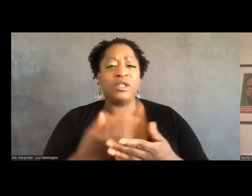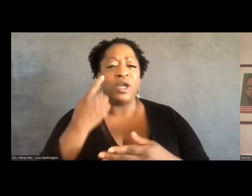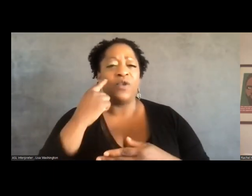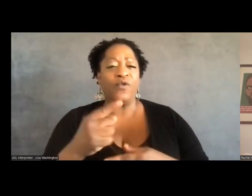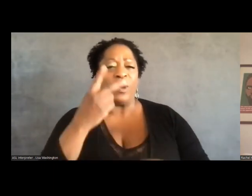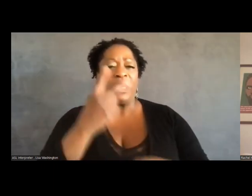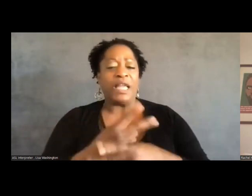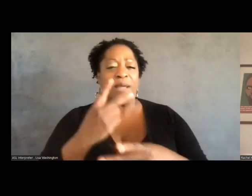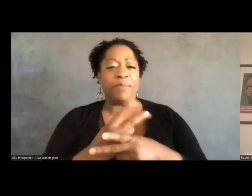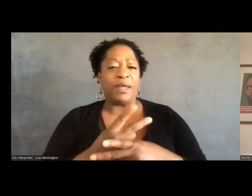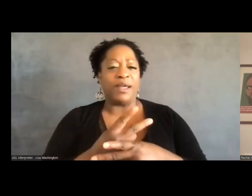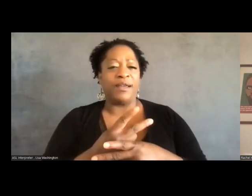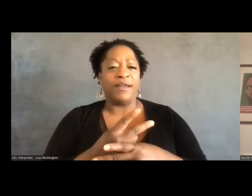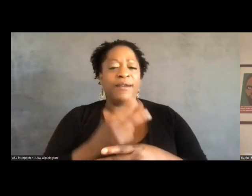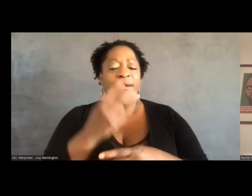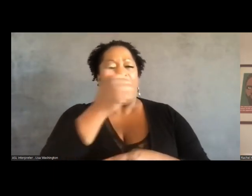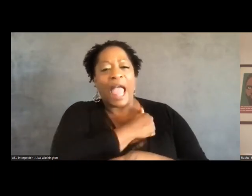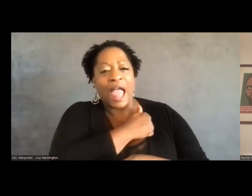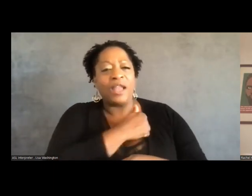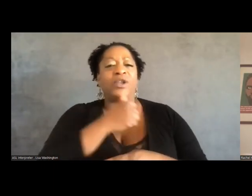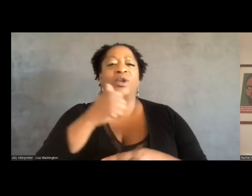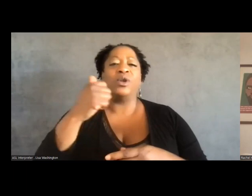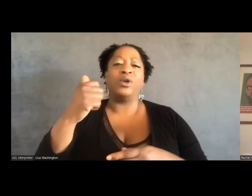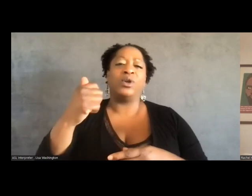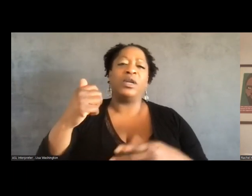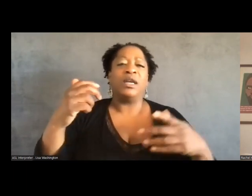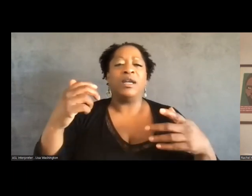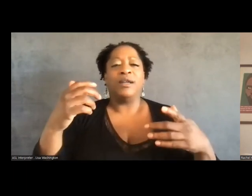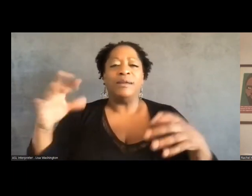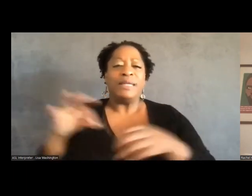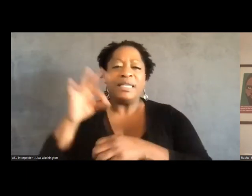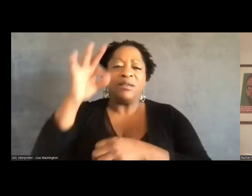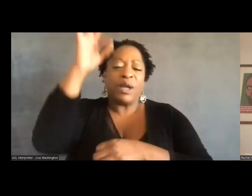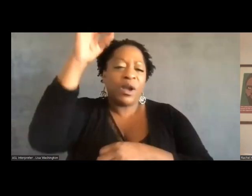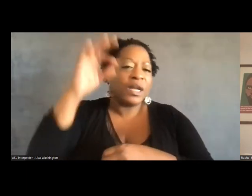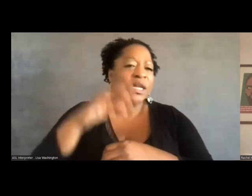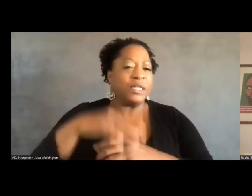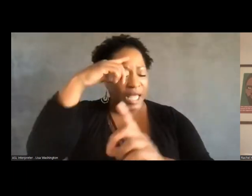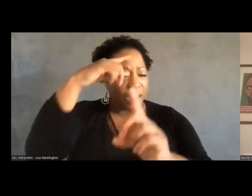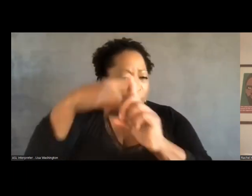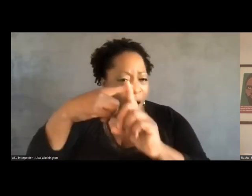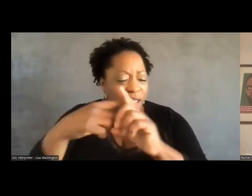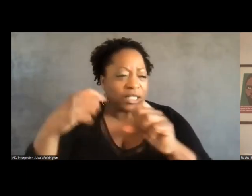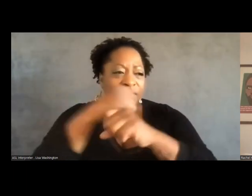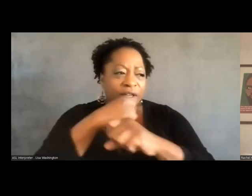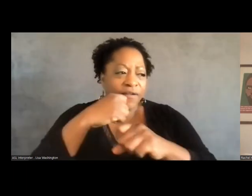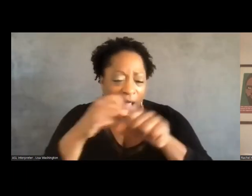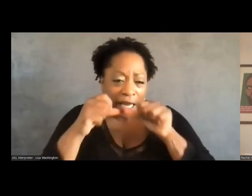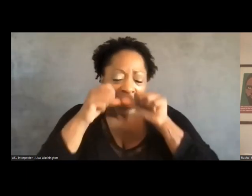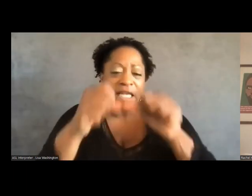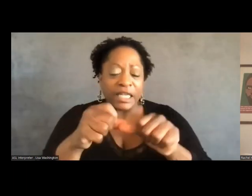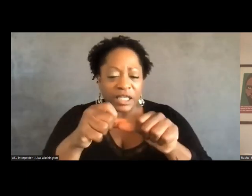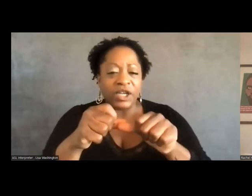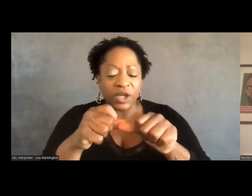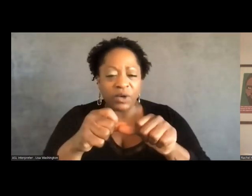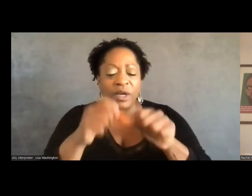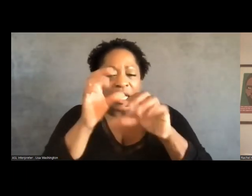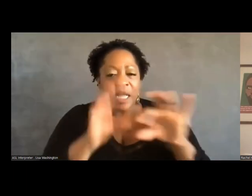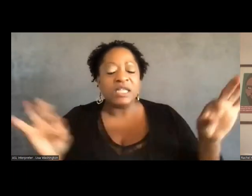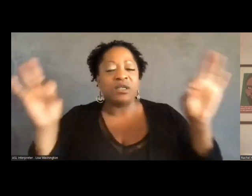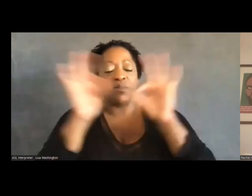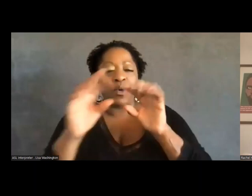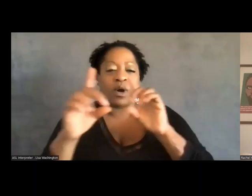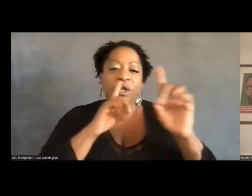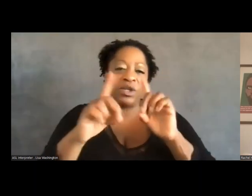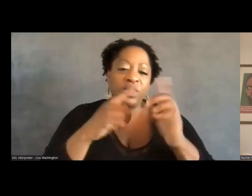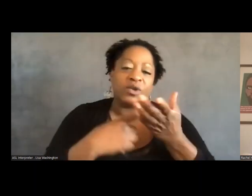if it is very, very clear what you are up to and why you are up to it, chances are better that you're going to be able